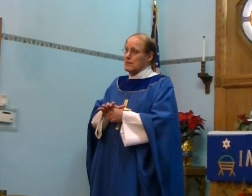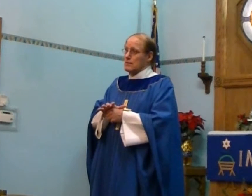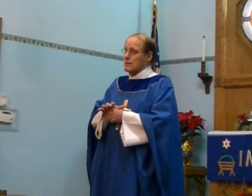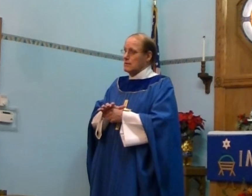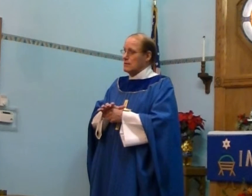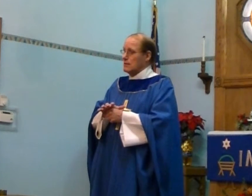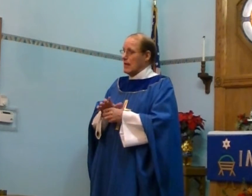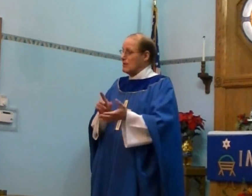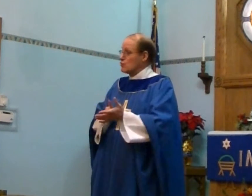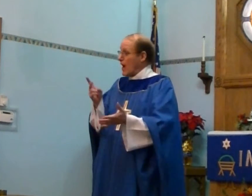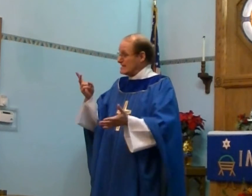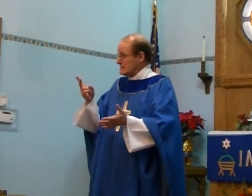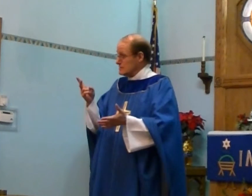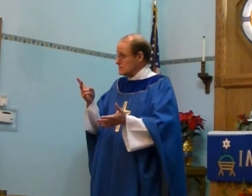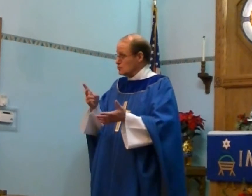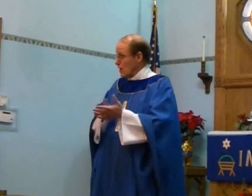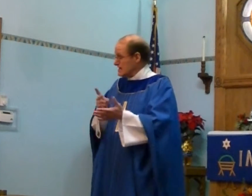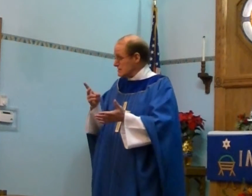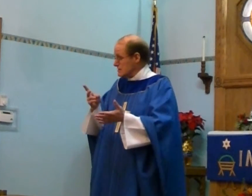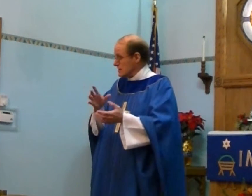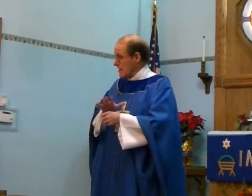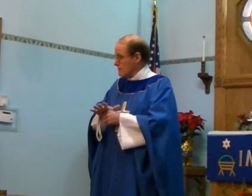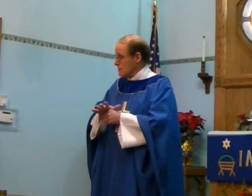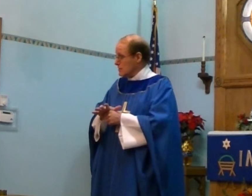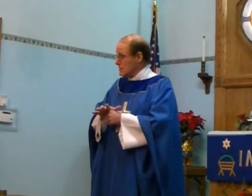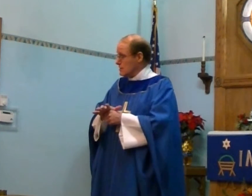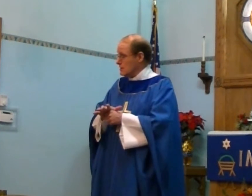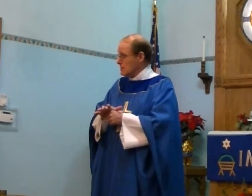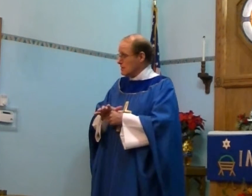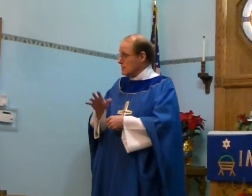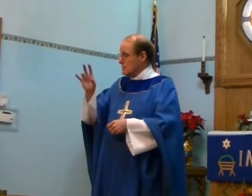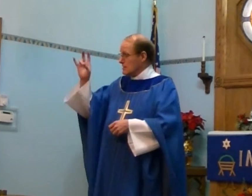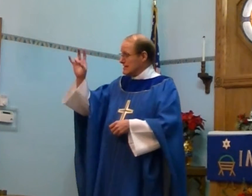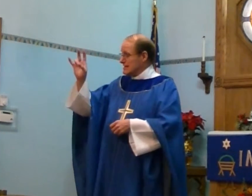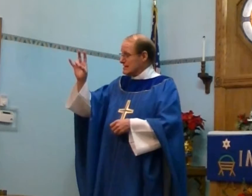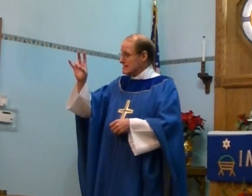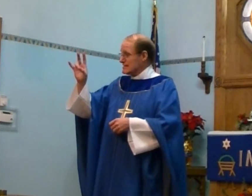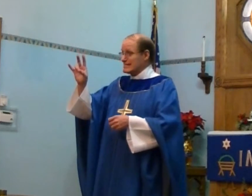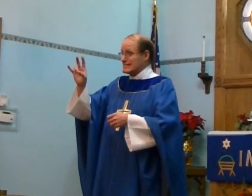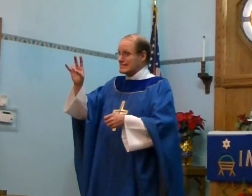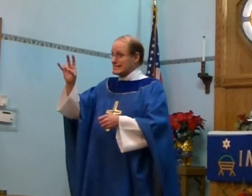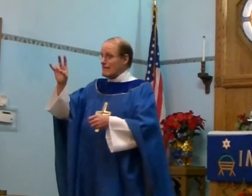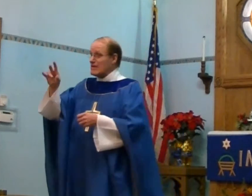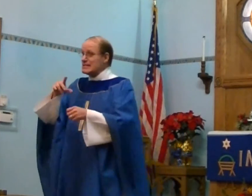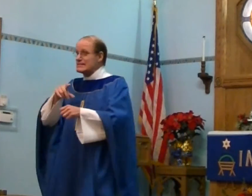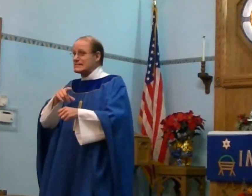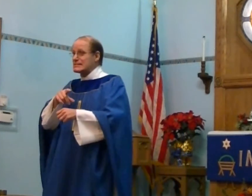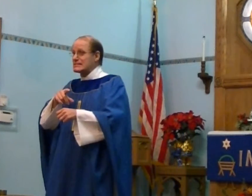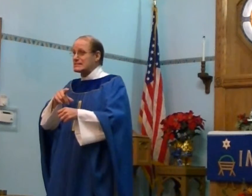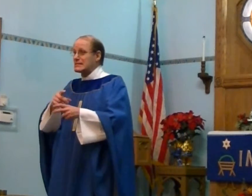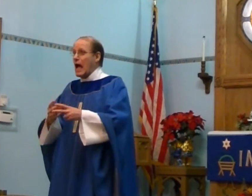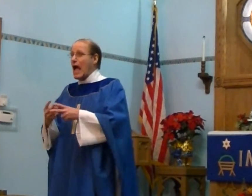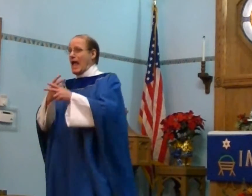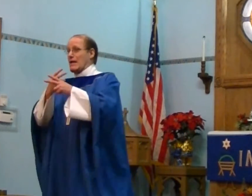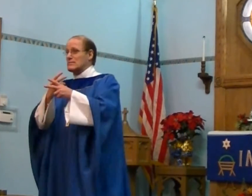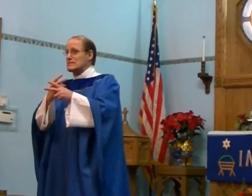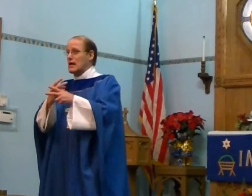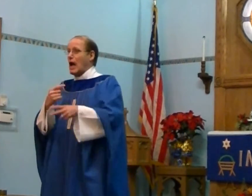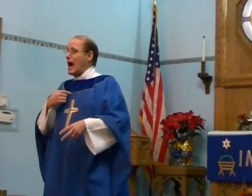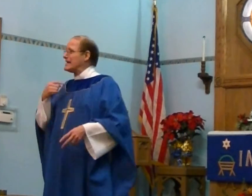how about twice twice no never enough and seven times I